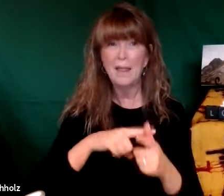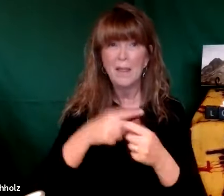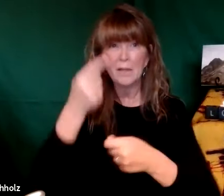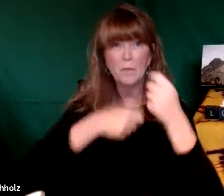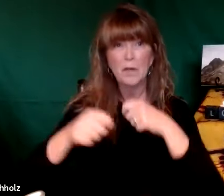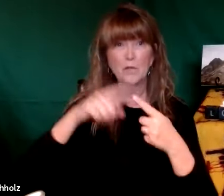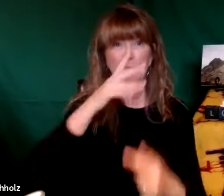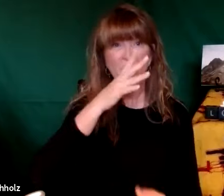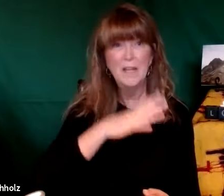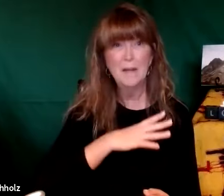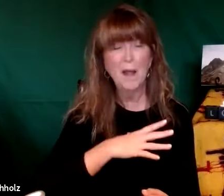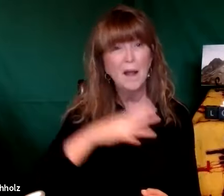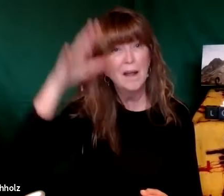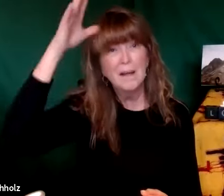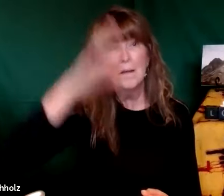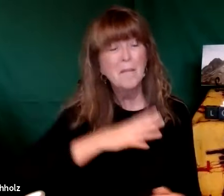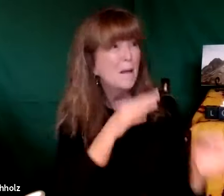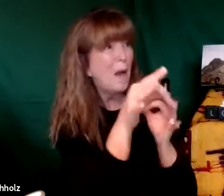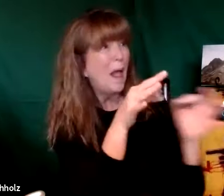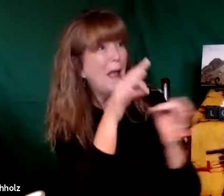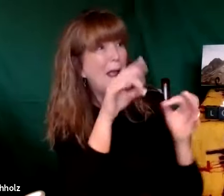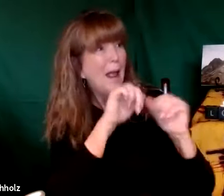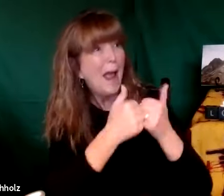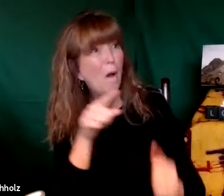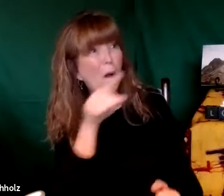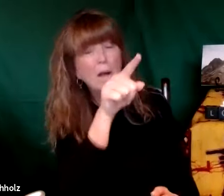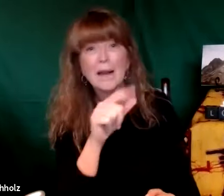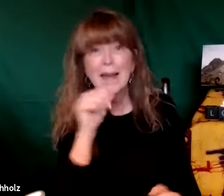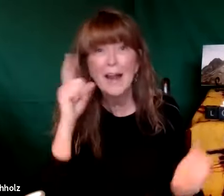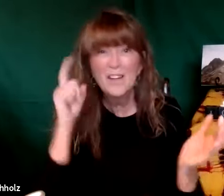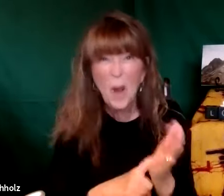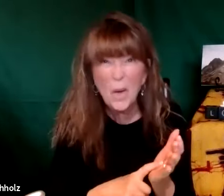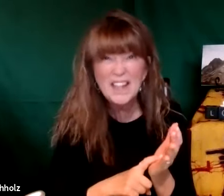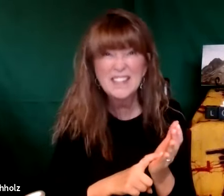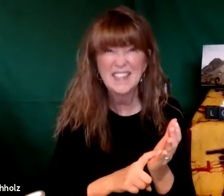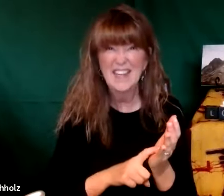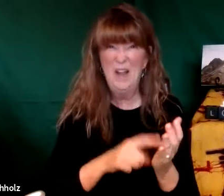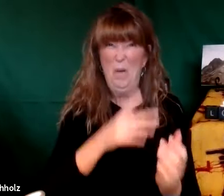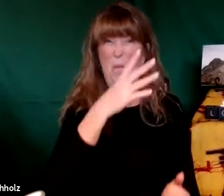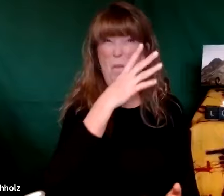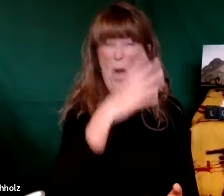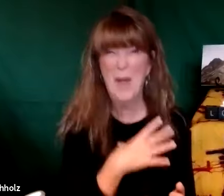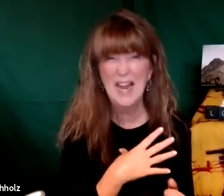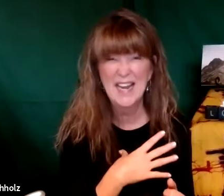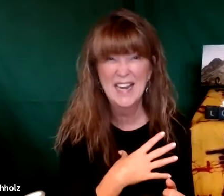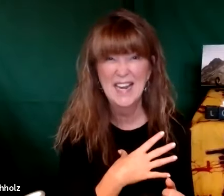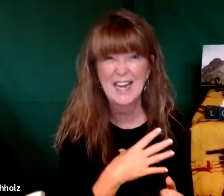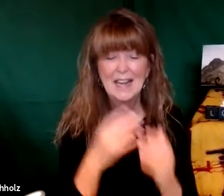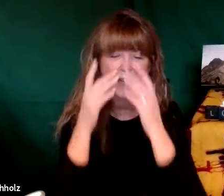and the respondent still didn't notice the guy just went on giving directions and didn't even notice that he was talking to a